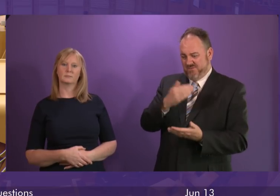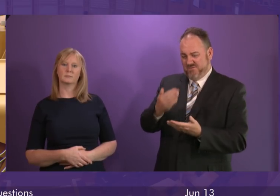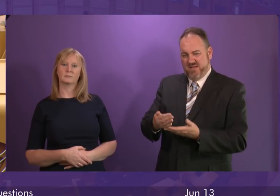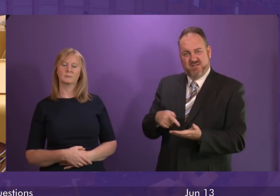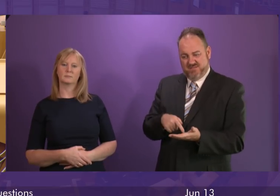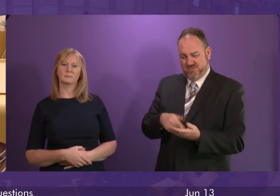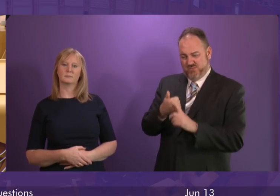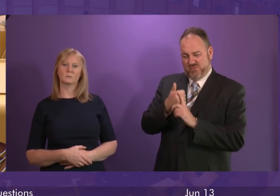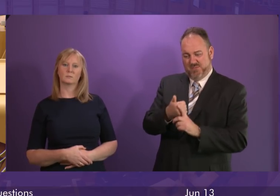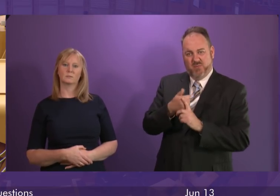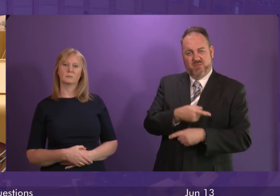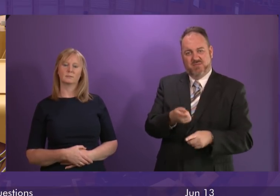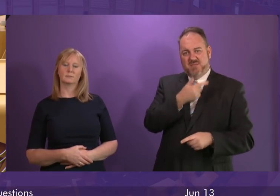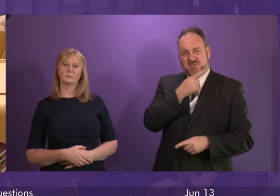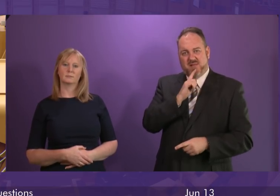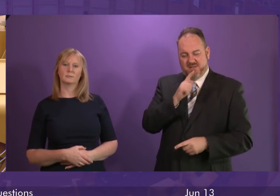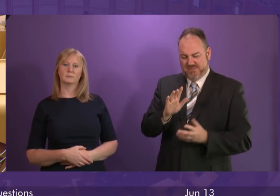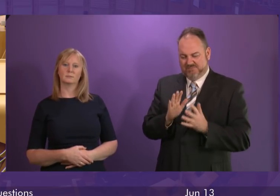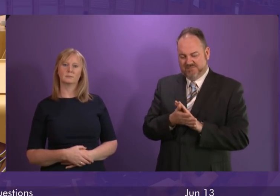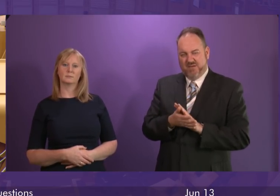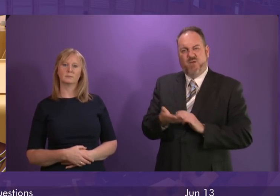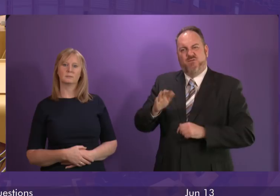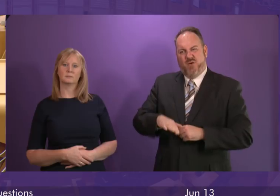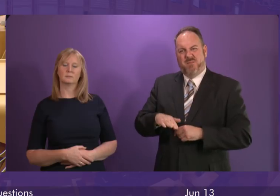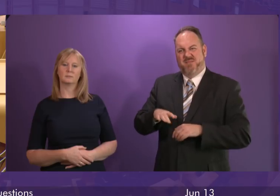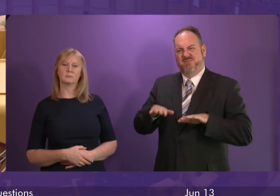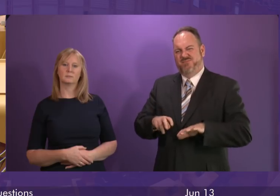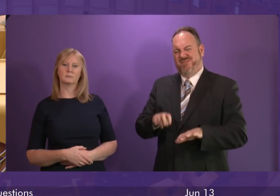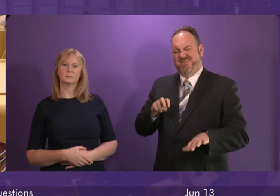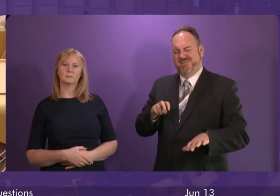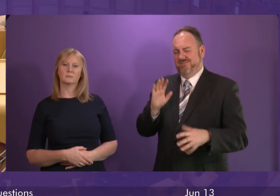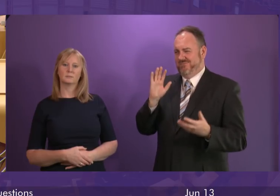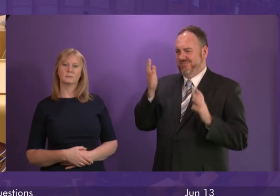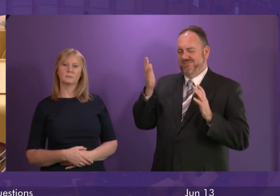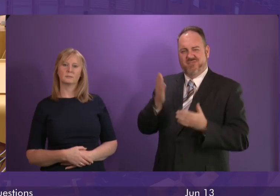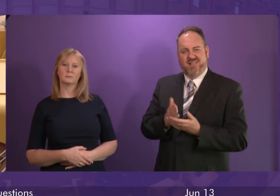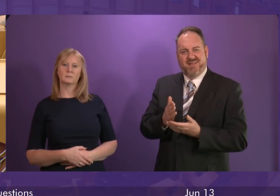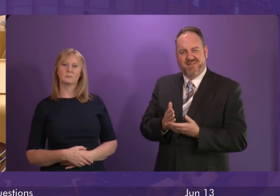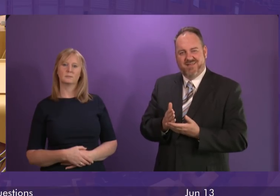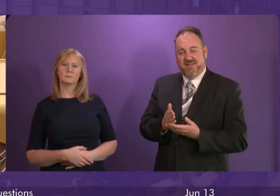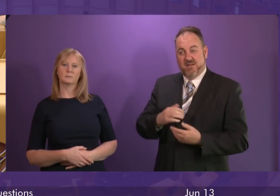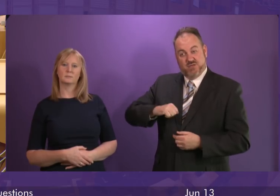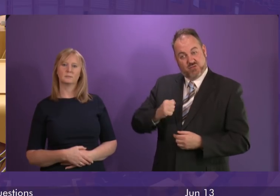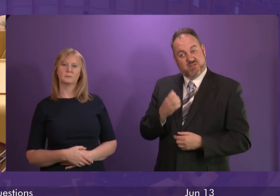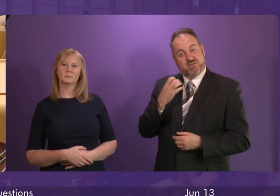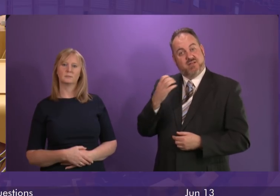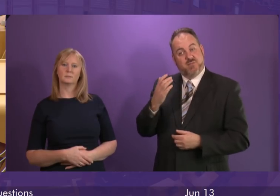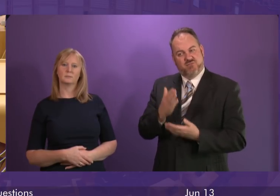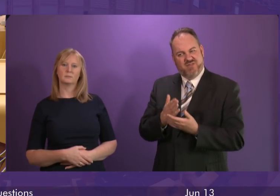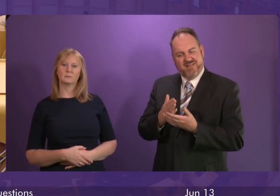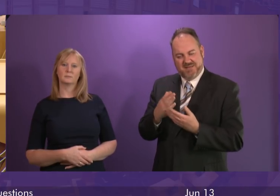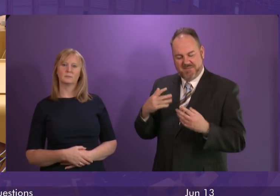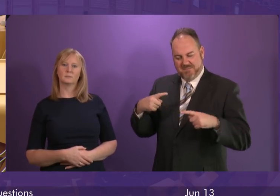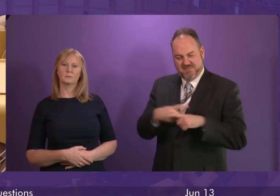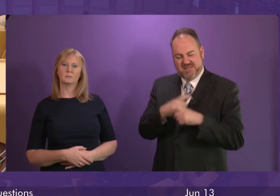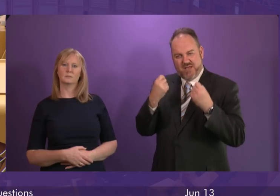help prepare for Brexit had been affected by Brexit. Can the First Minister tell me whether the Scottish Government completely misread